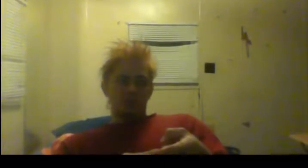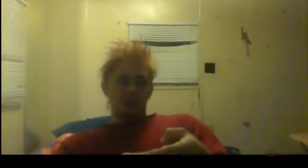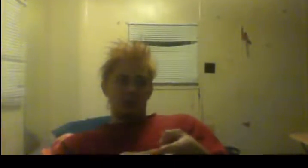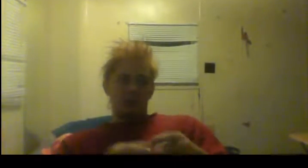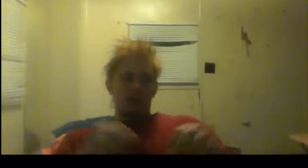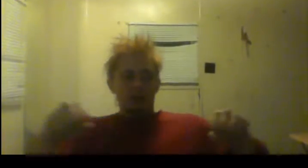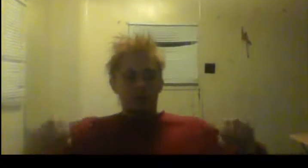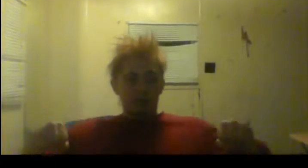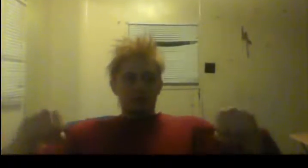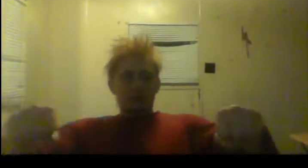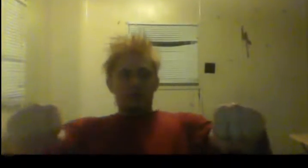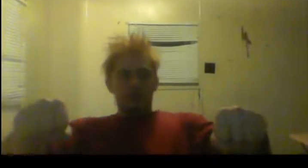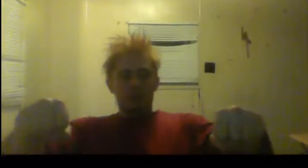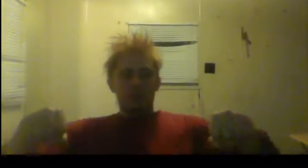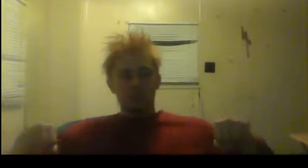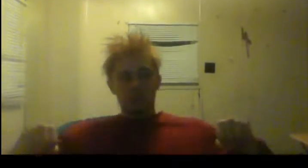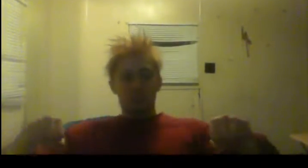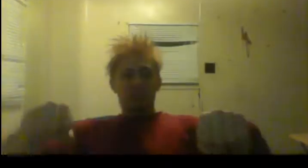on a, on a chess machine.